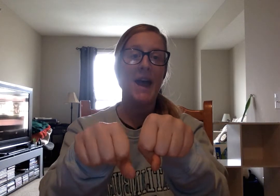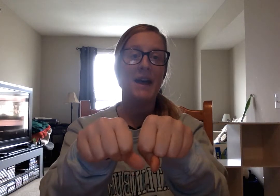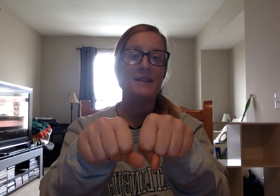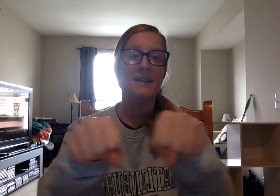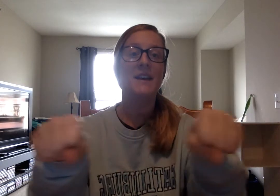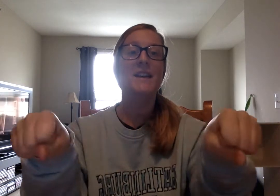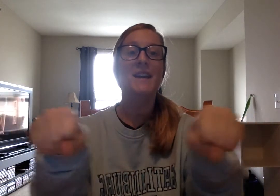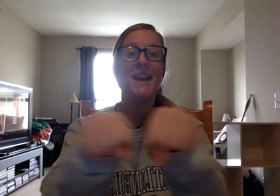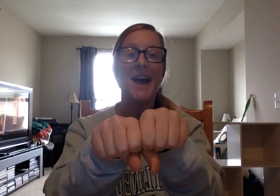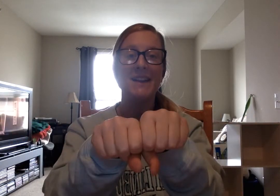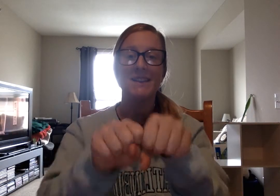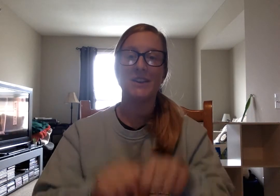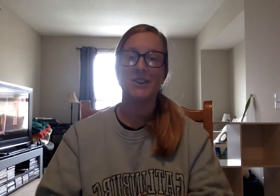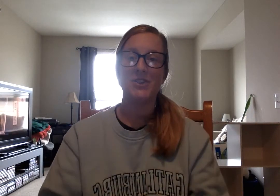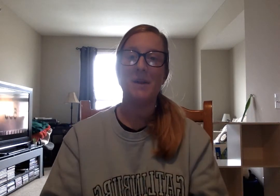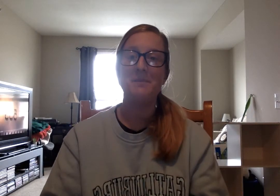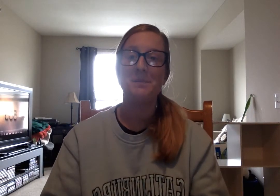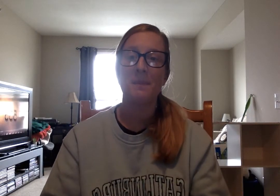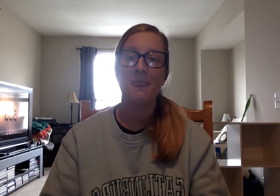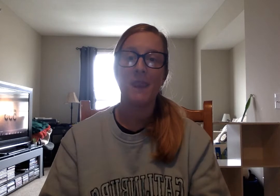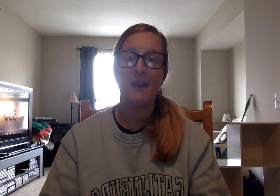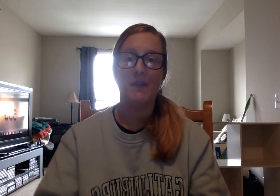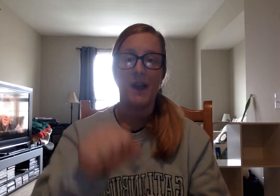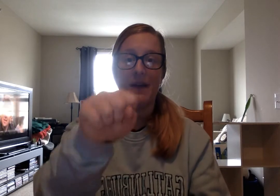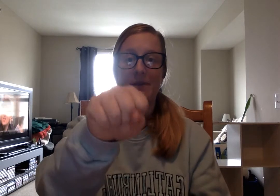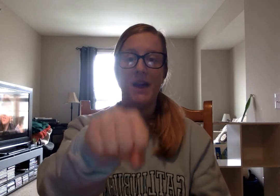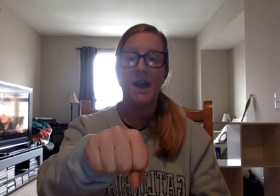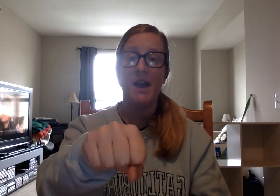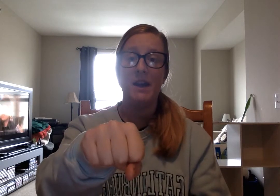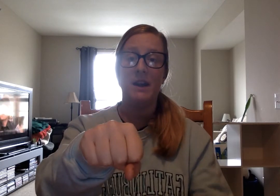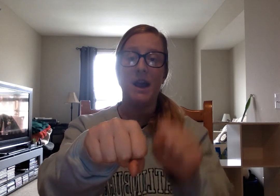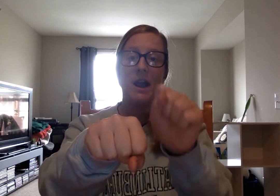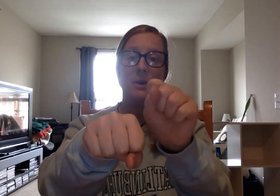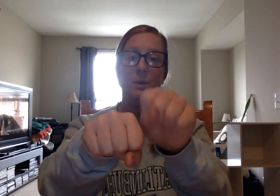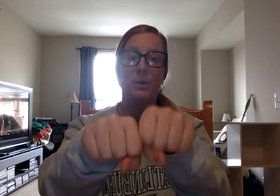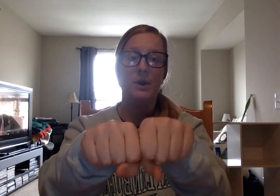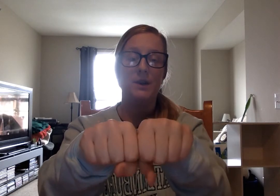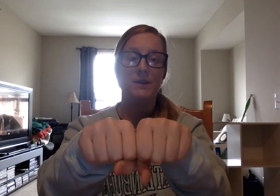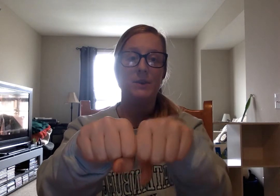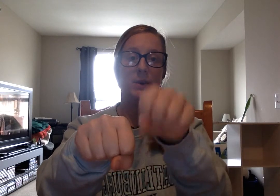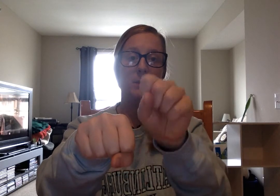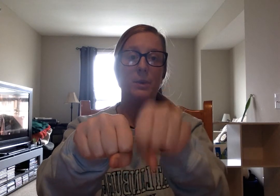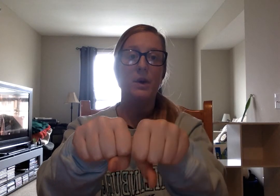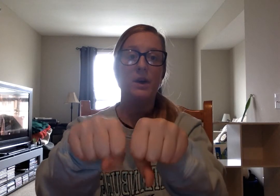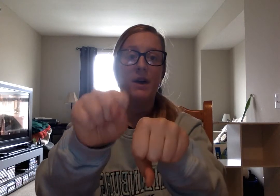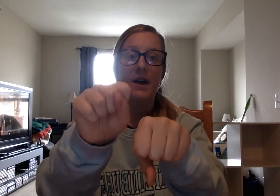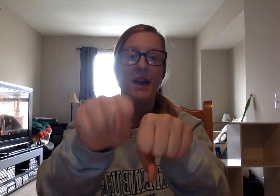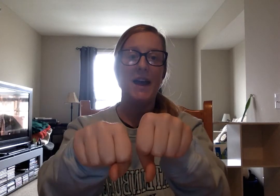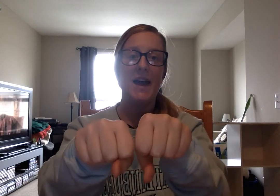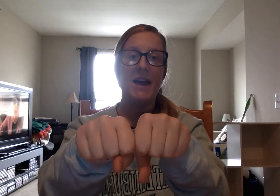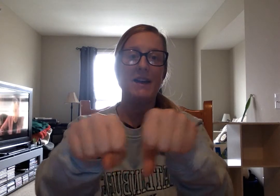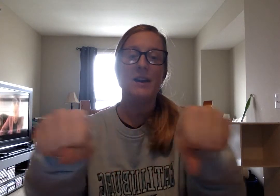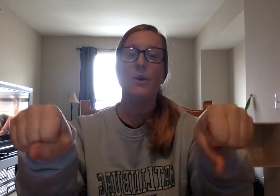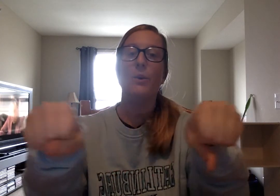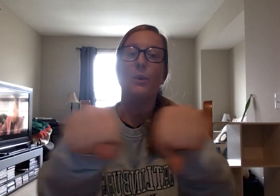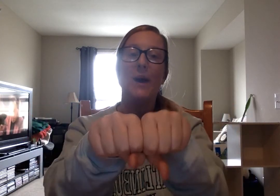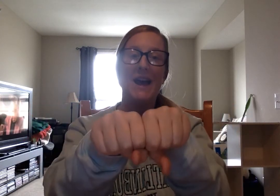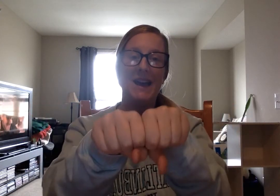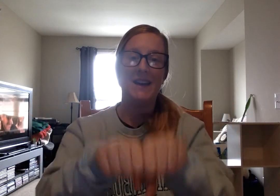Et. Net. Good job. If I have n and I add w to it. W. N. When. N.